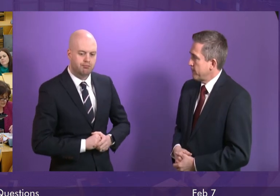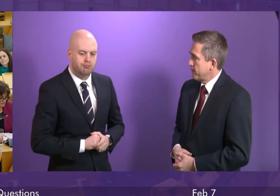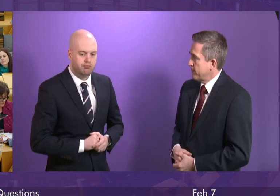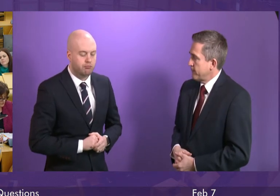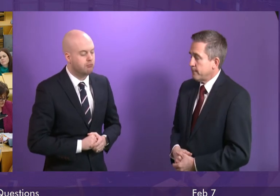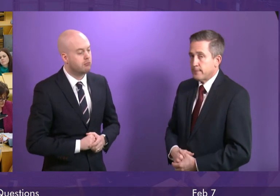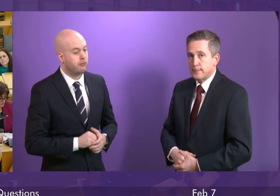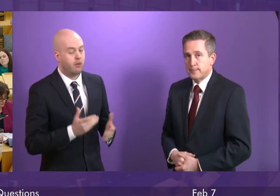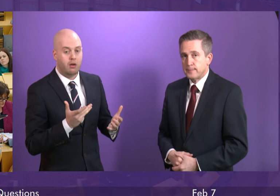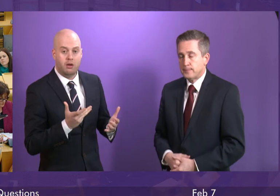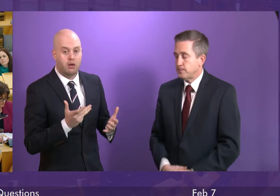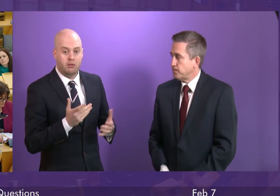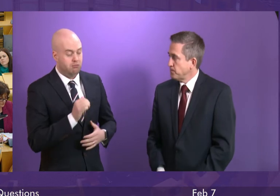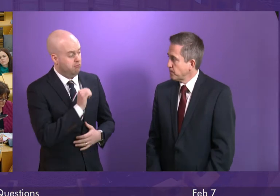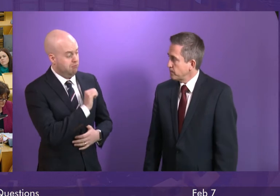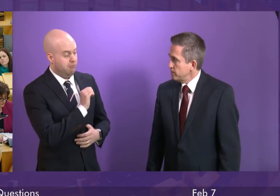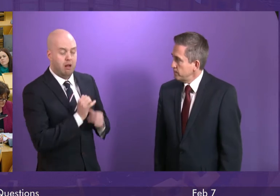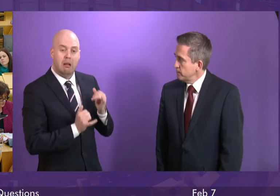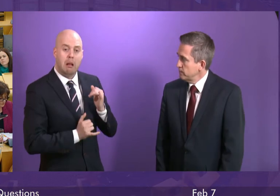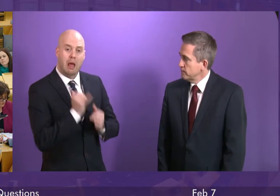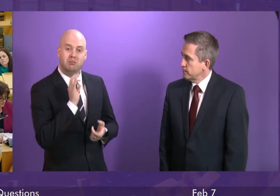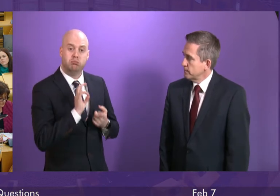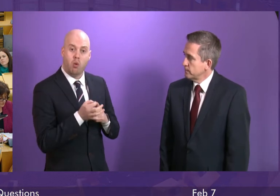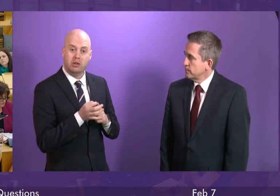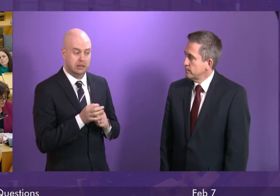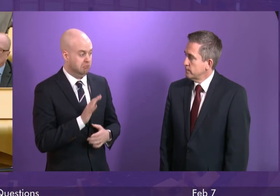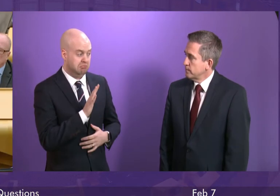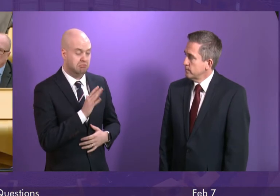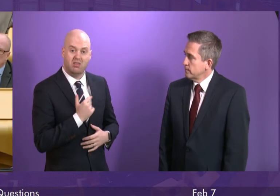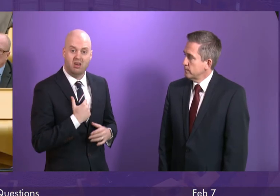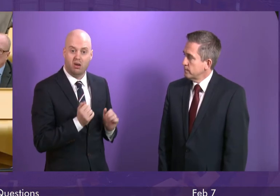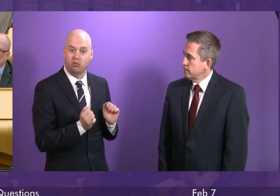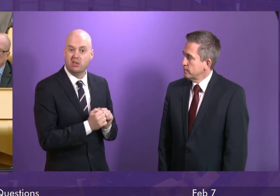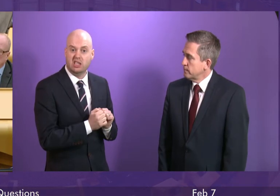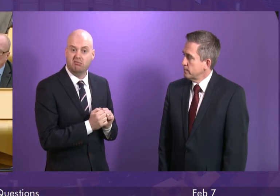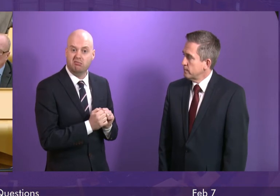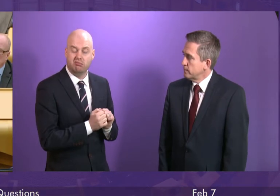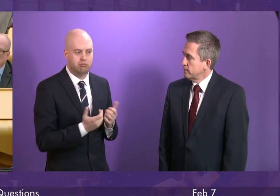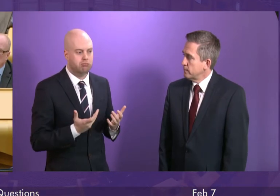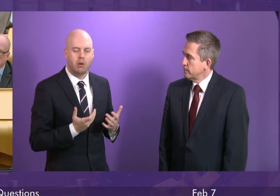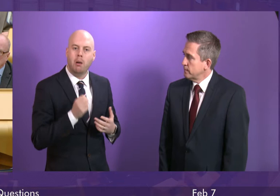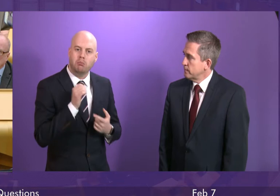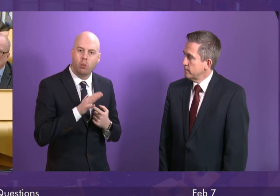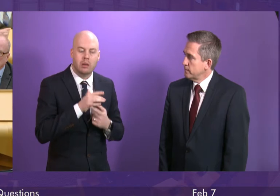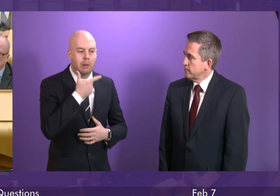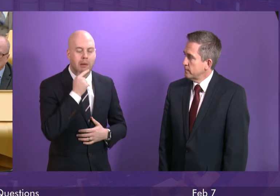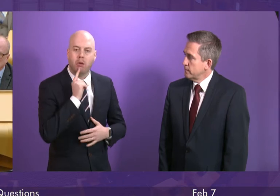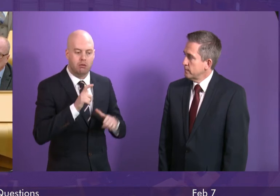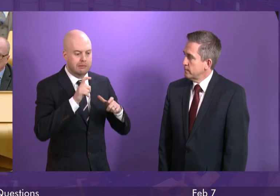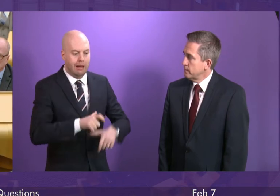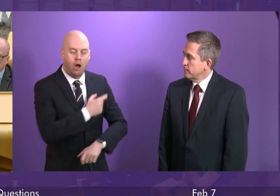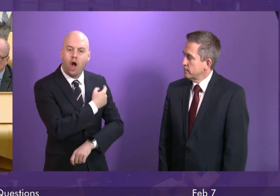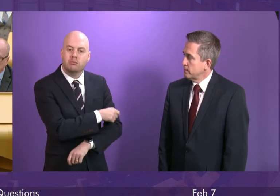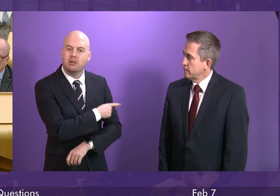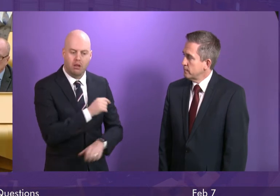I agree with the last point that Richard Leonard made. That it is important that people are only in hospital for the length of